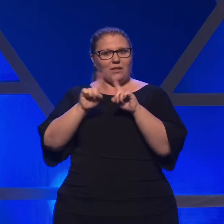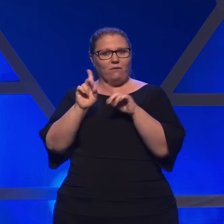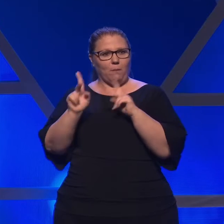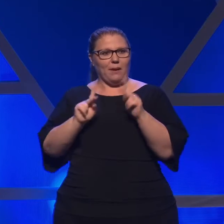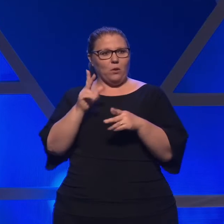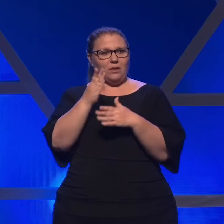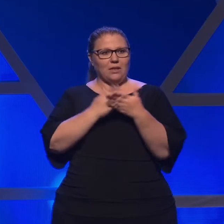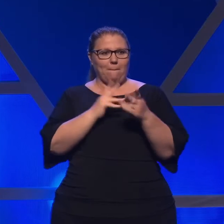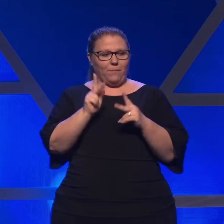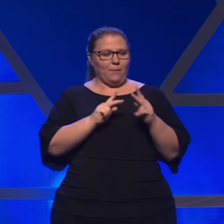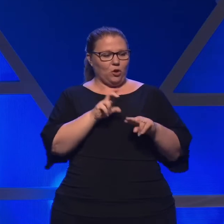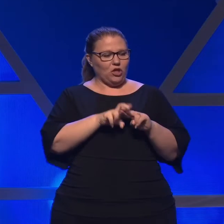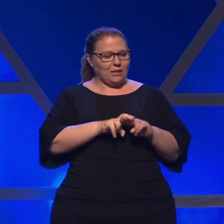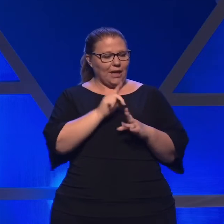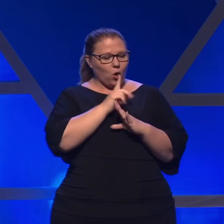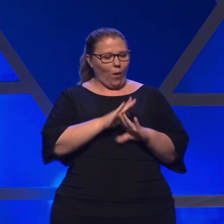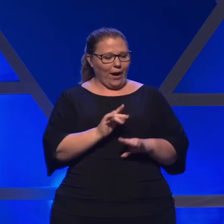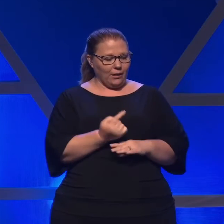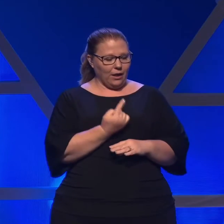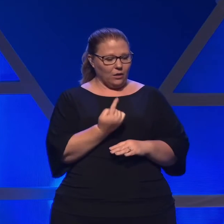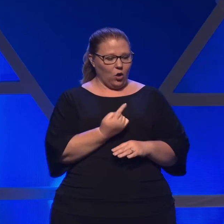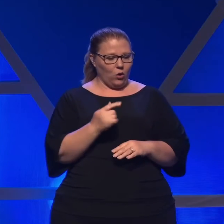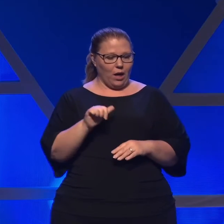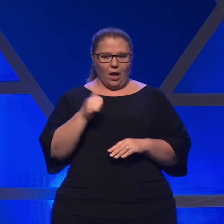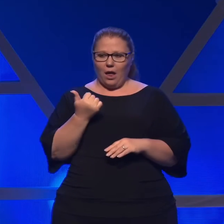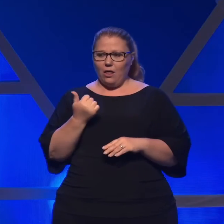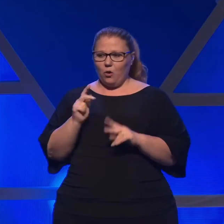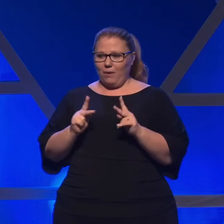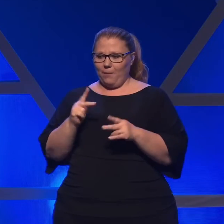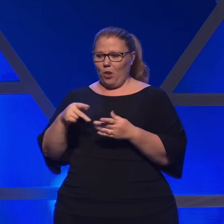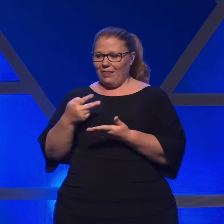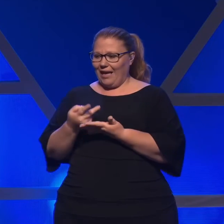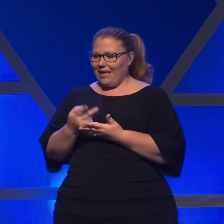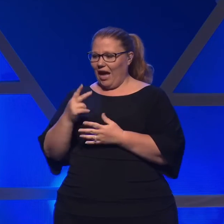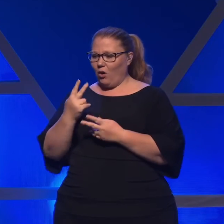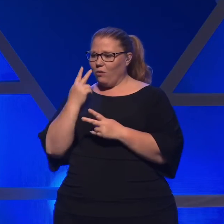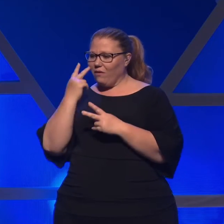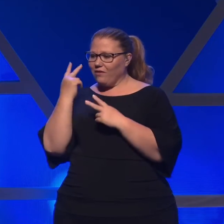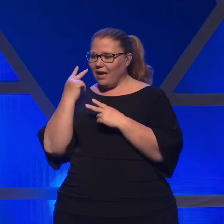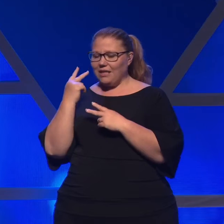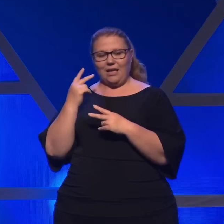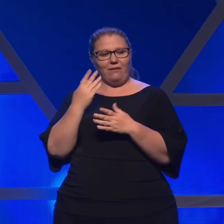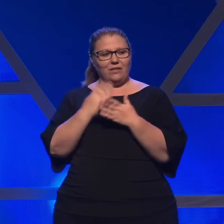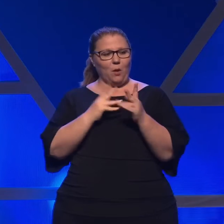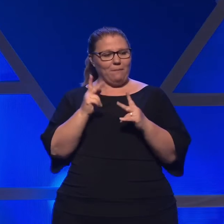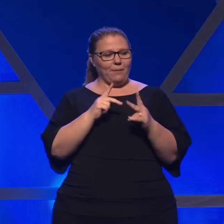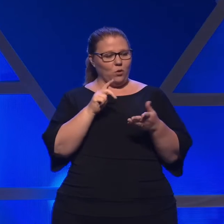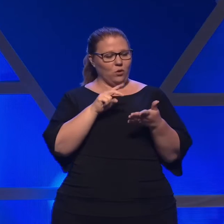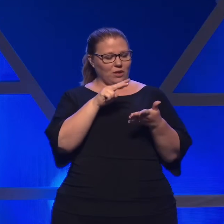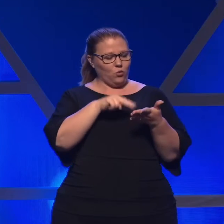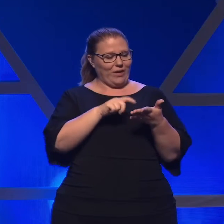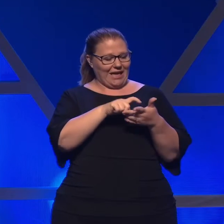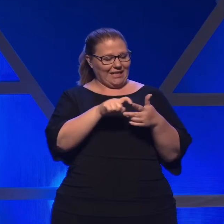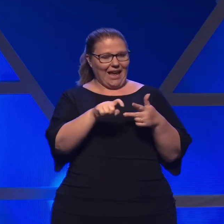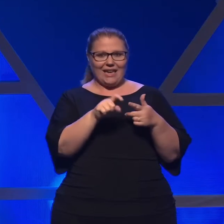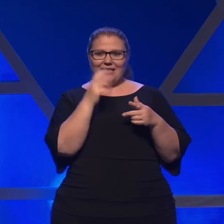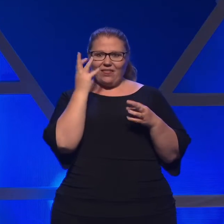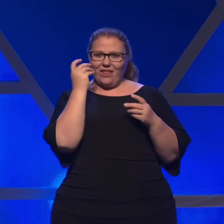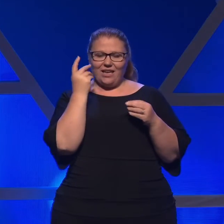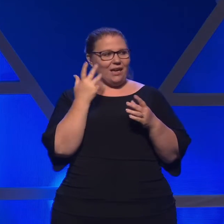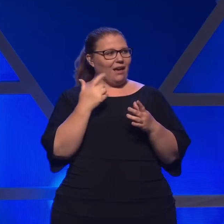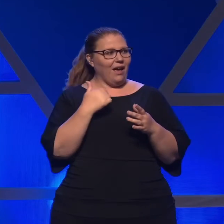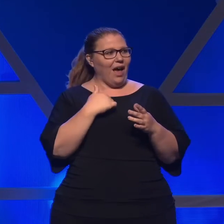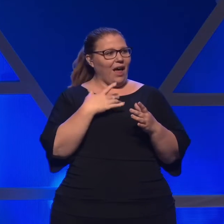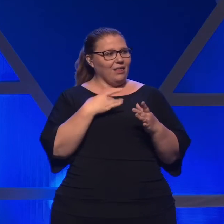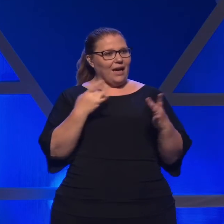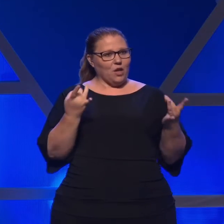quietly alone. For others, it's laying and reflecting. For some, it's reading a text and thinking. Well, I like to meditate